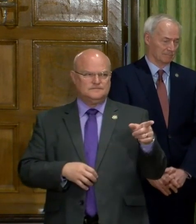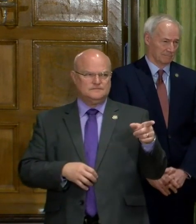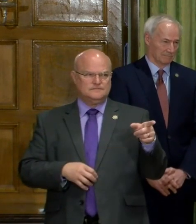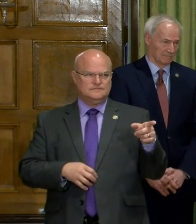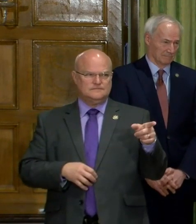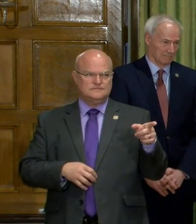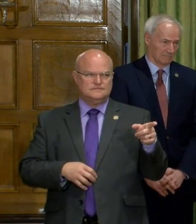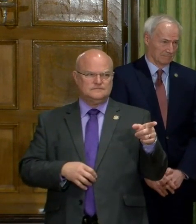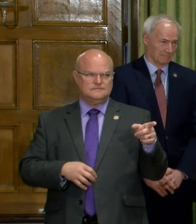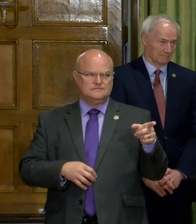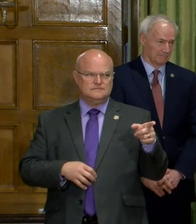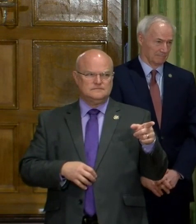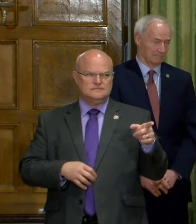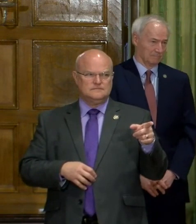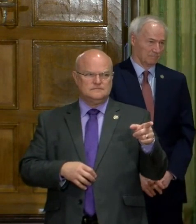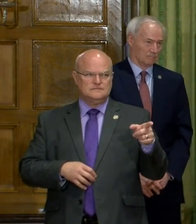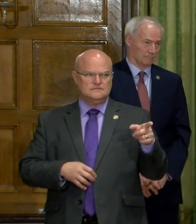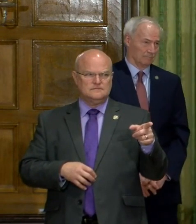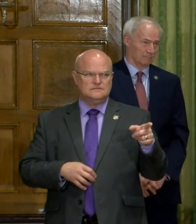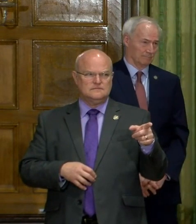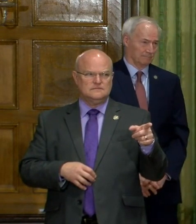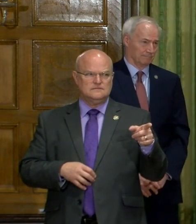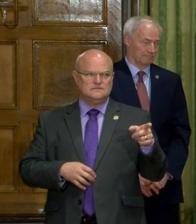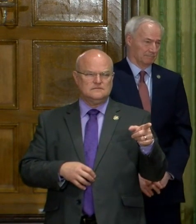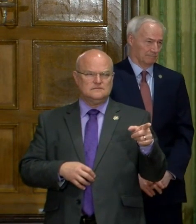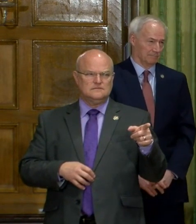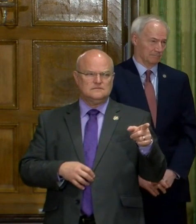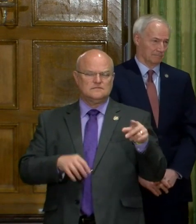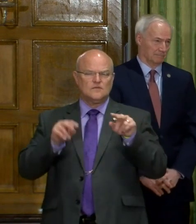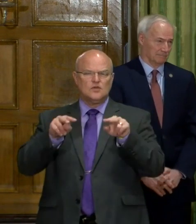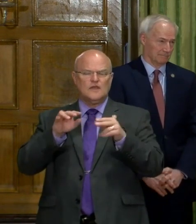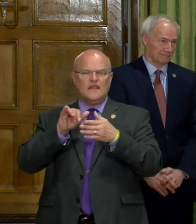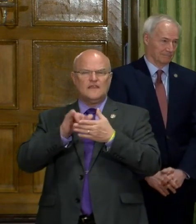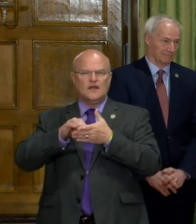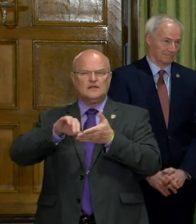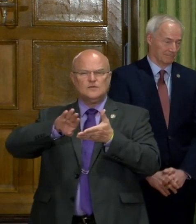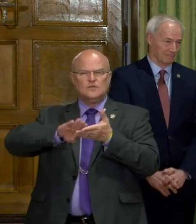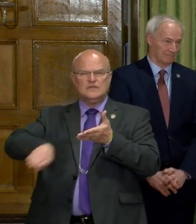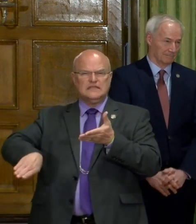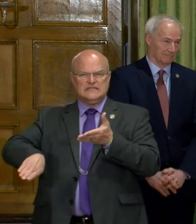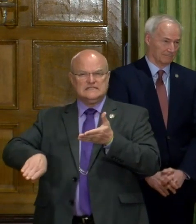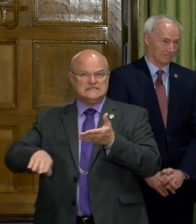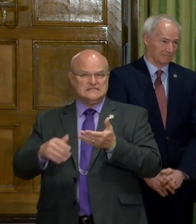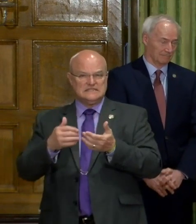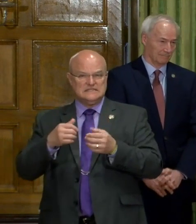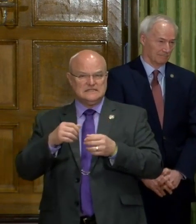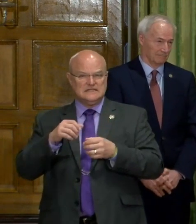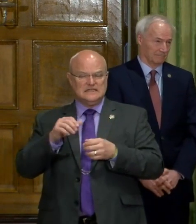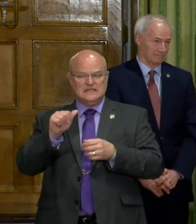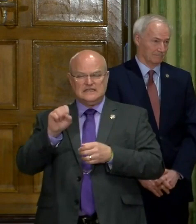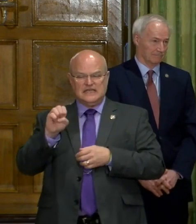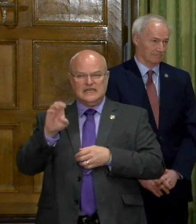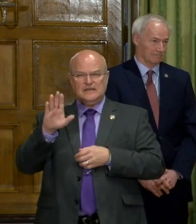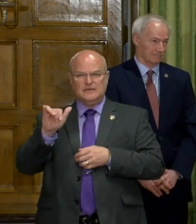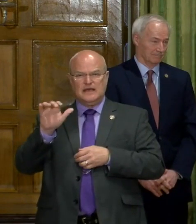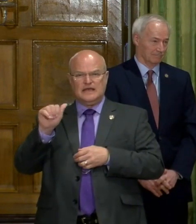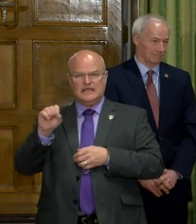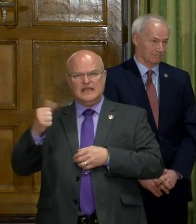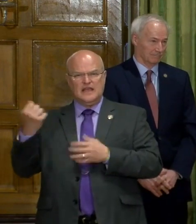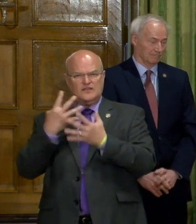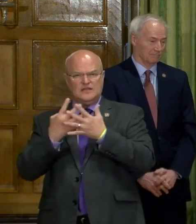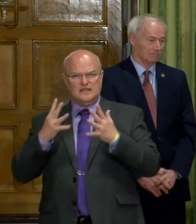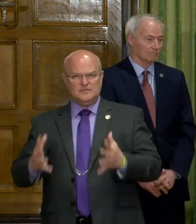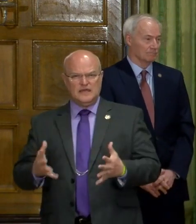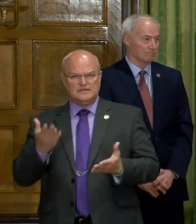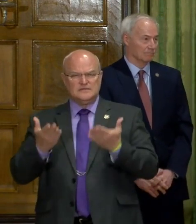has anyone been released from any of the other reasons you were going to look at that on a case by case governor with the, uh, other inmates